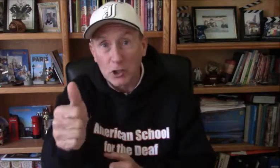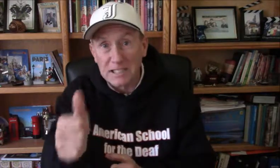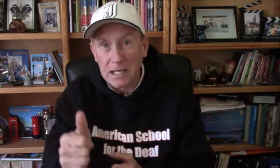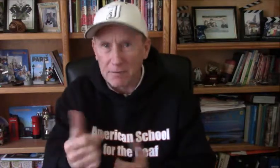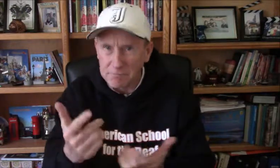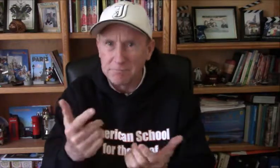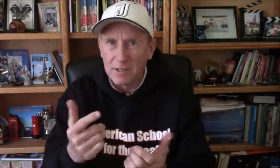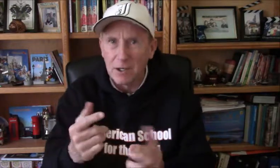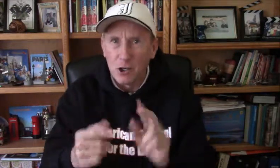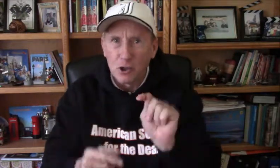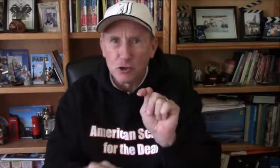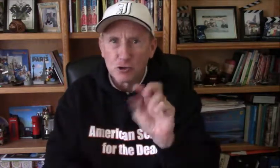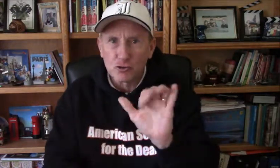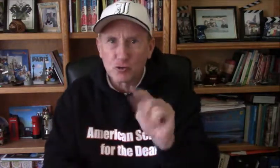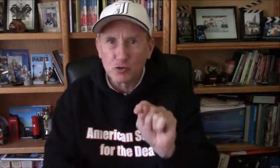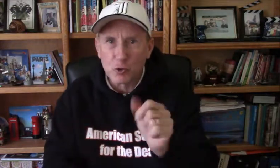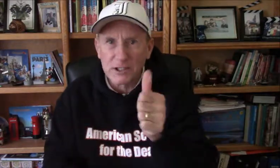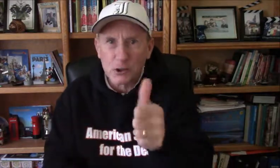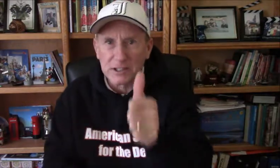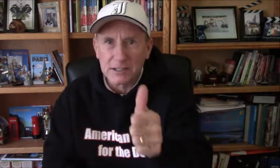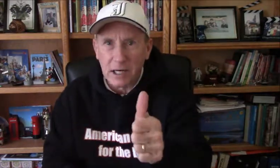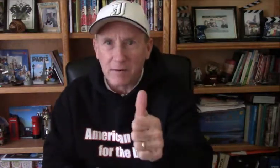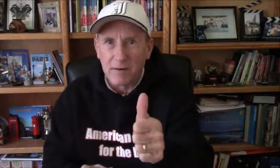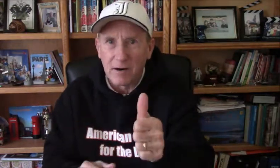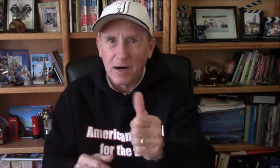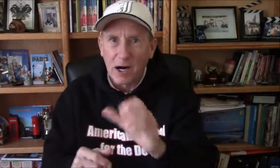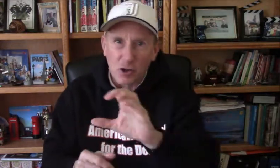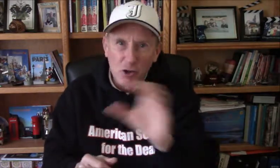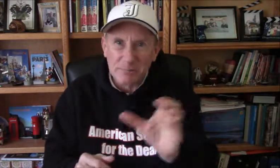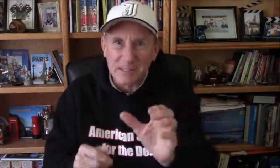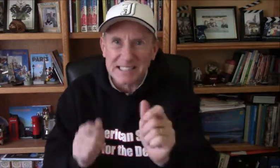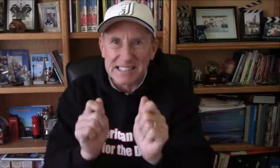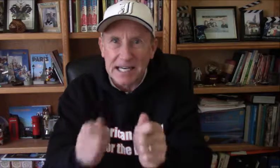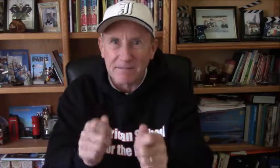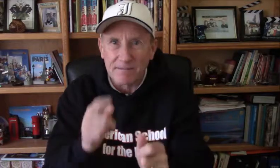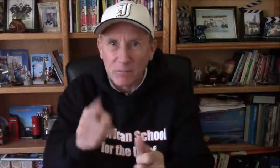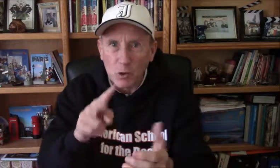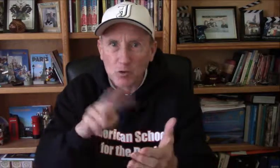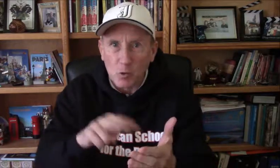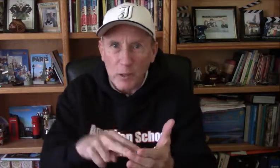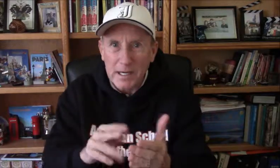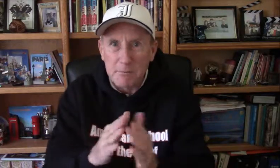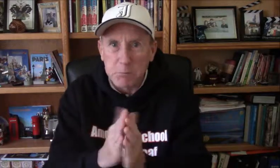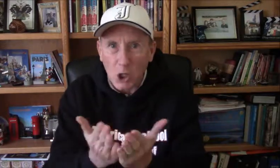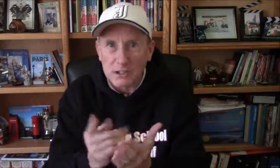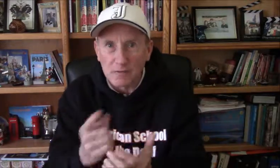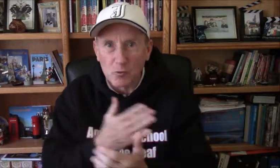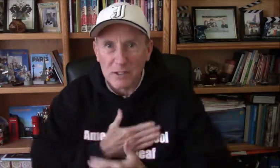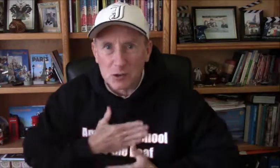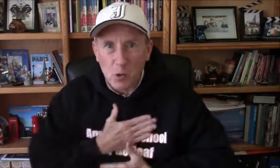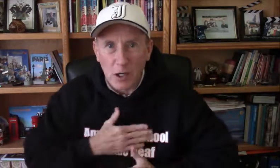yourself. Treat yourself a quick man gift for you to read books and read